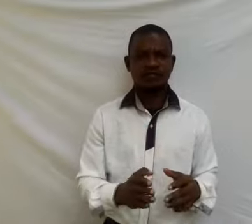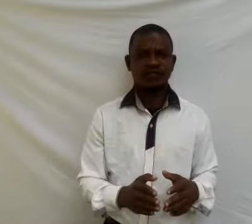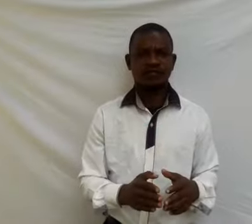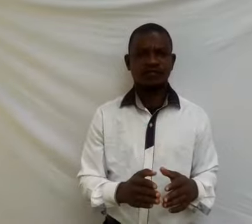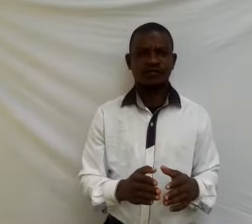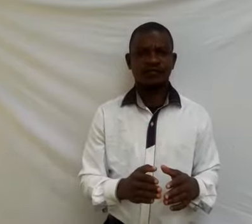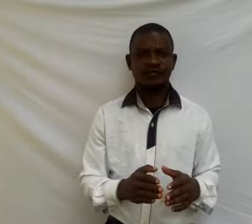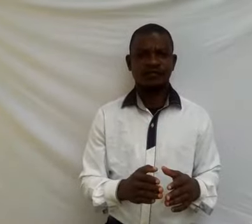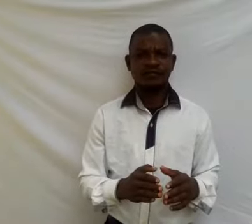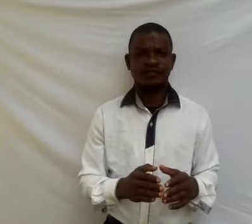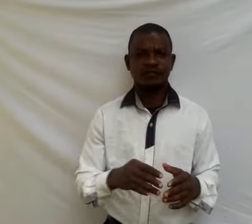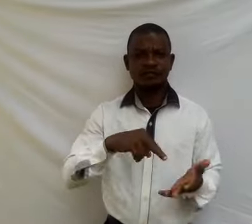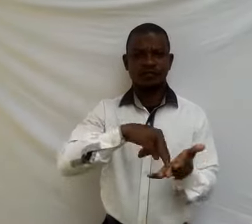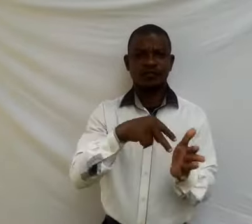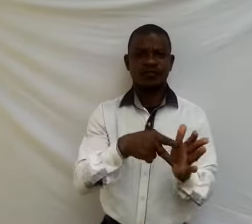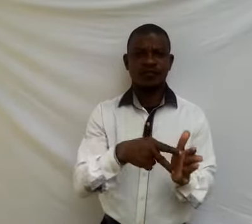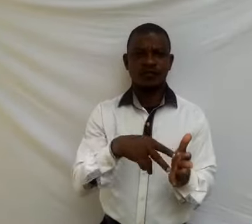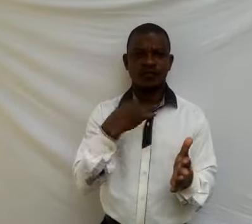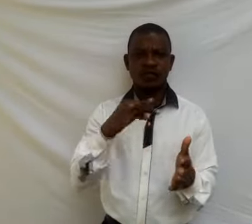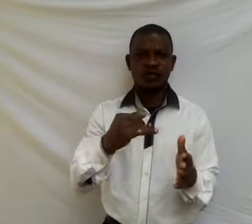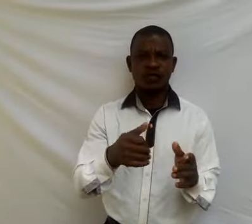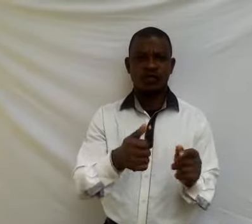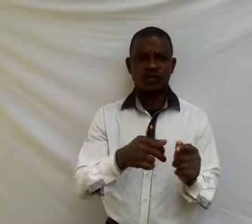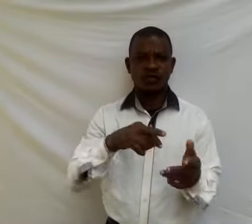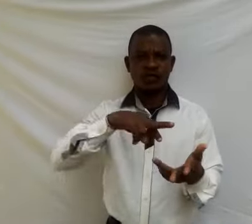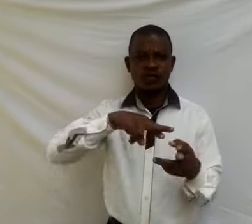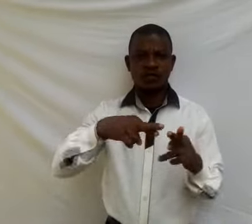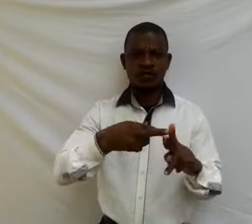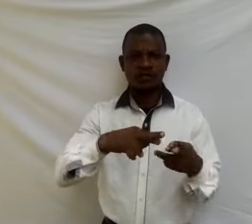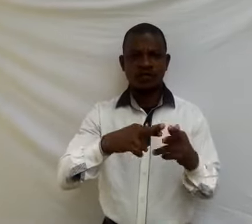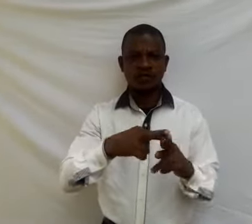Meaning of relevant terminologies.